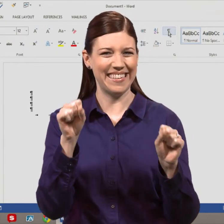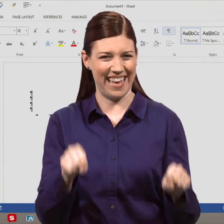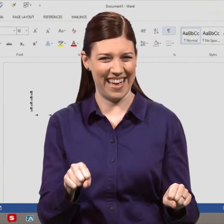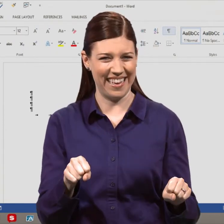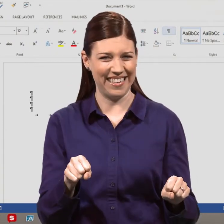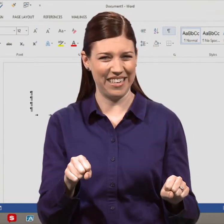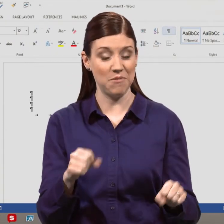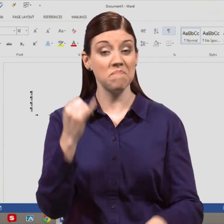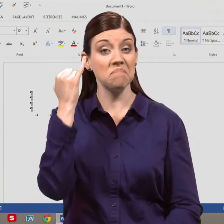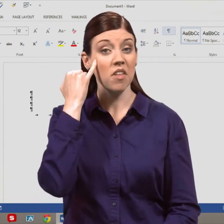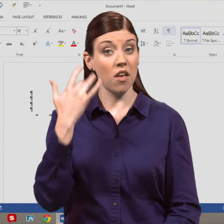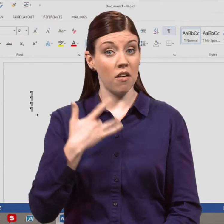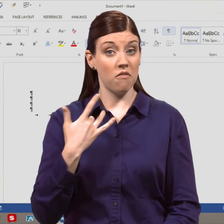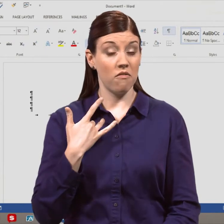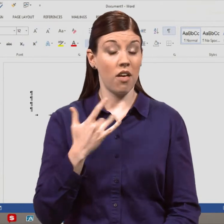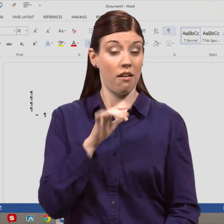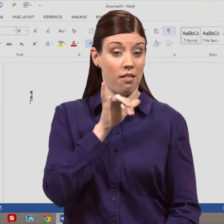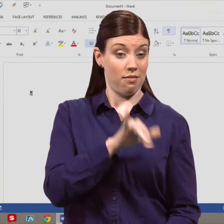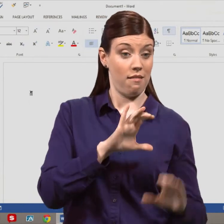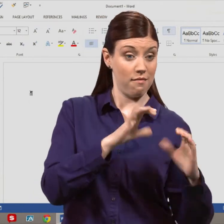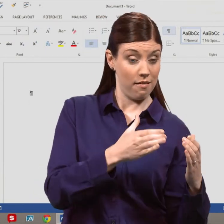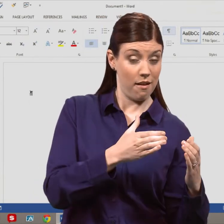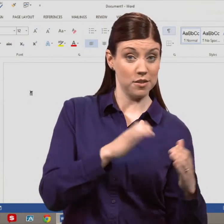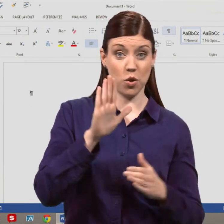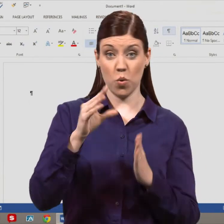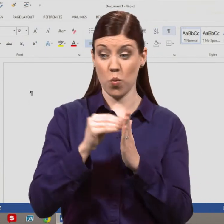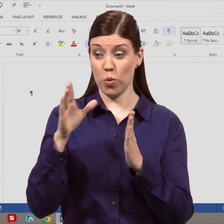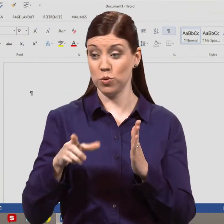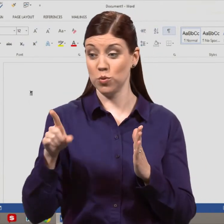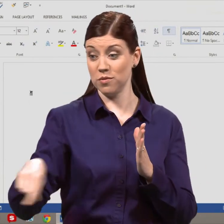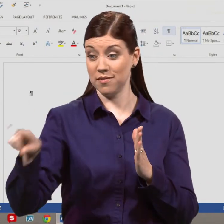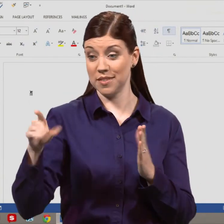If you think this course might be a good fit for your students, just check out our website.